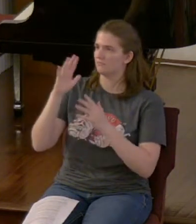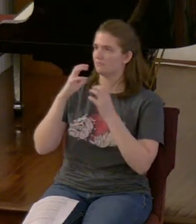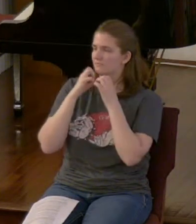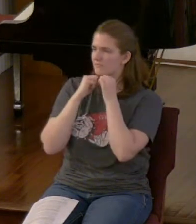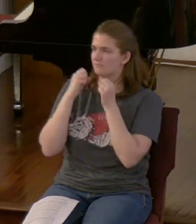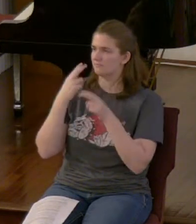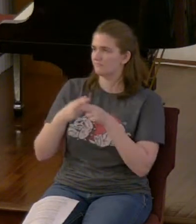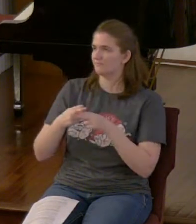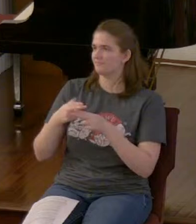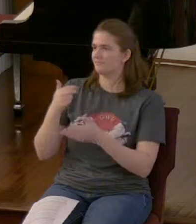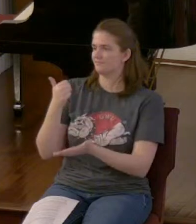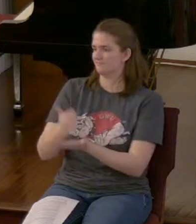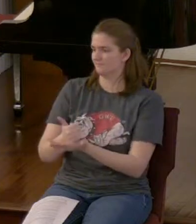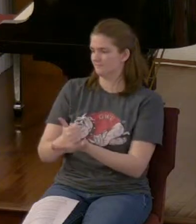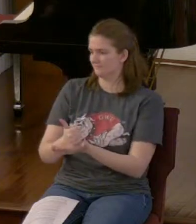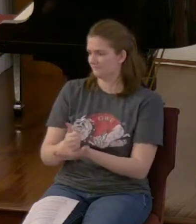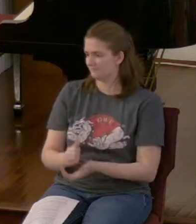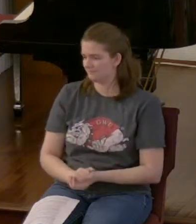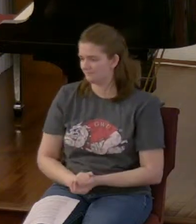Savior. Amen.